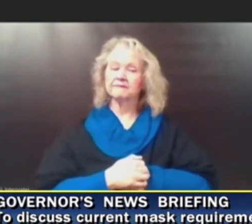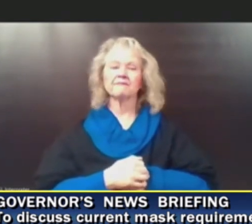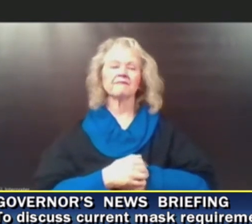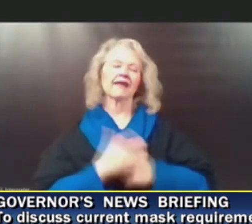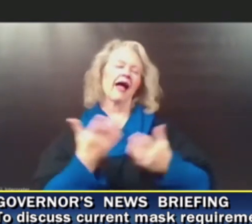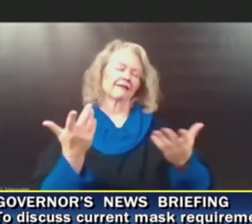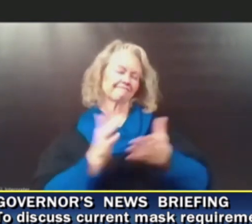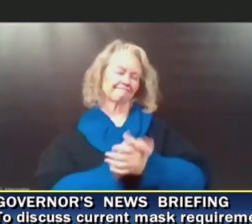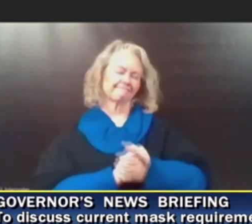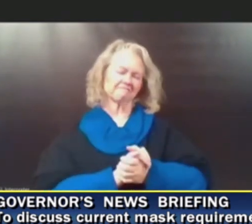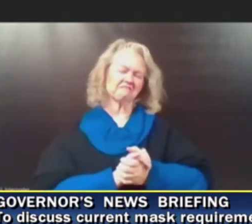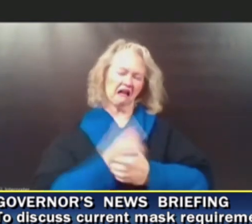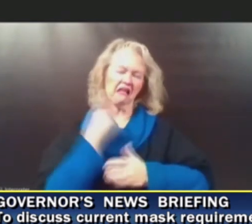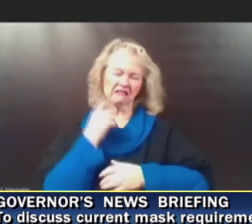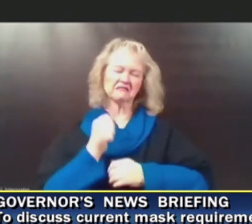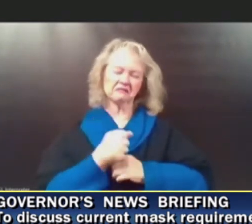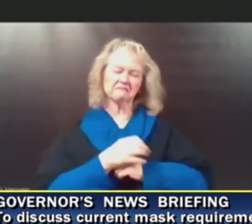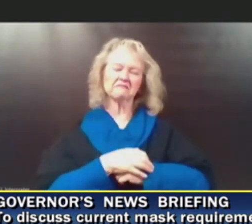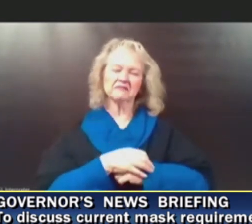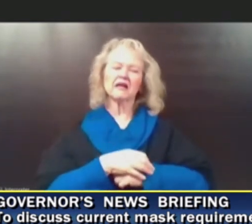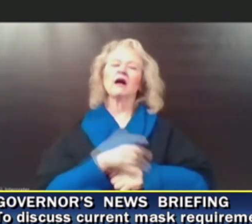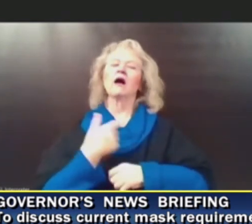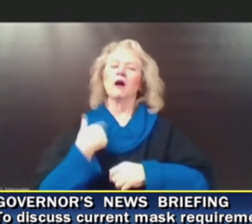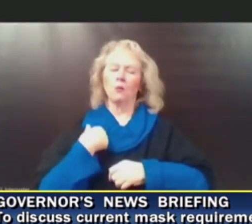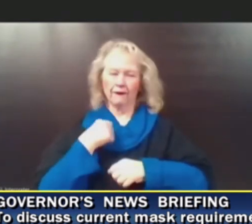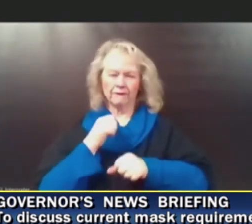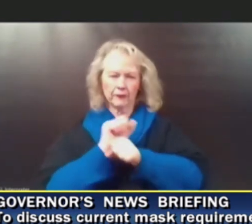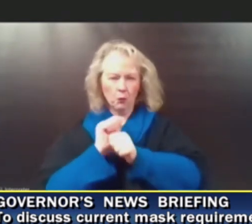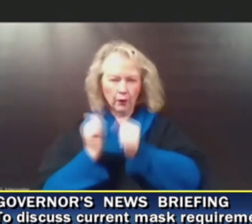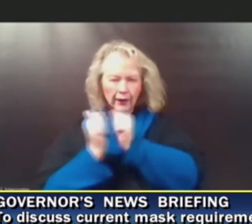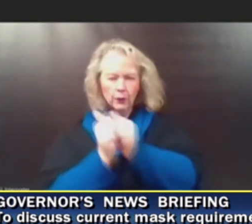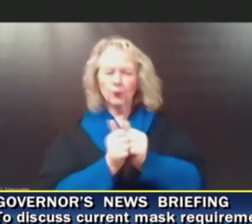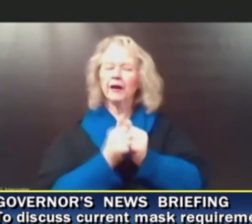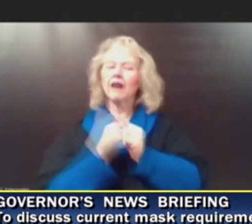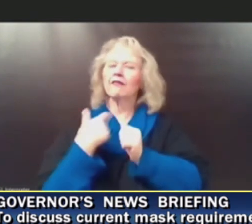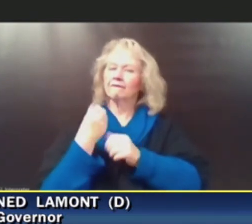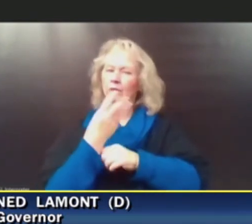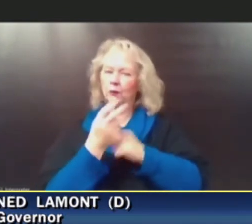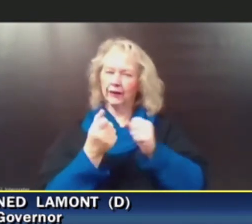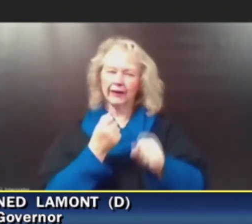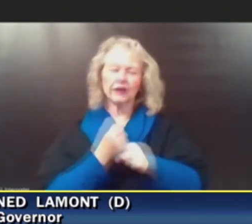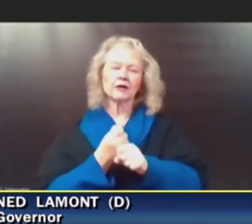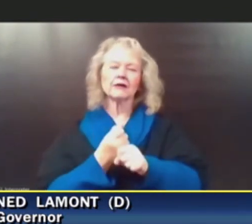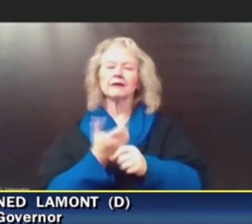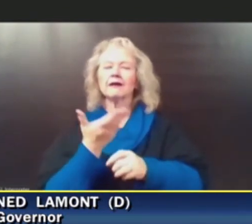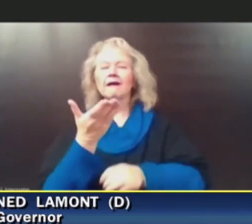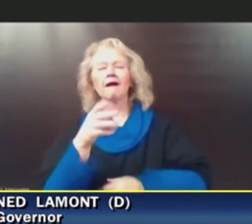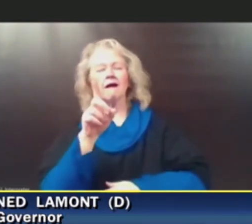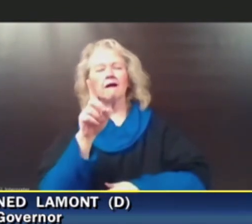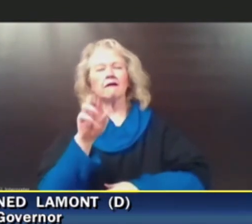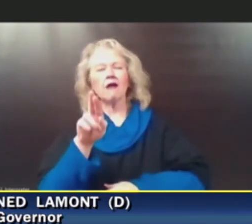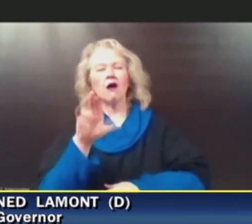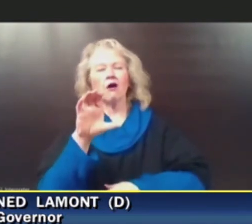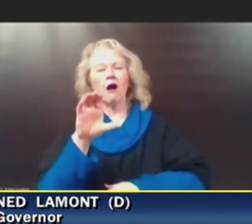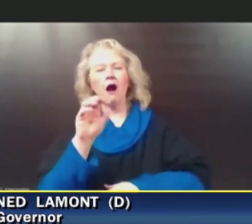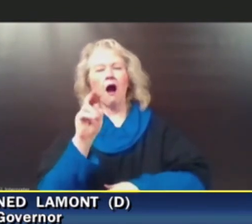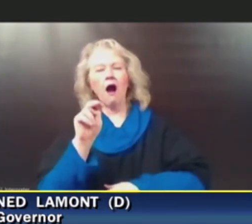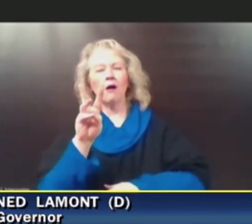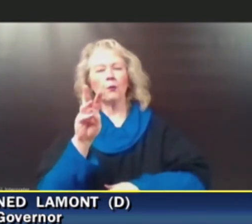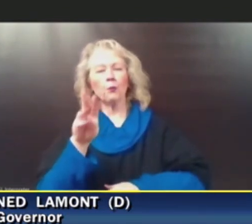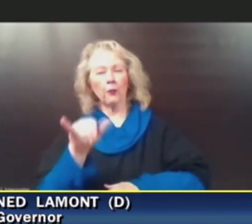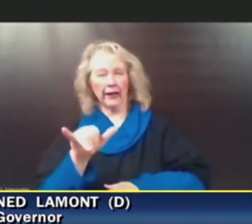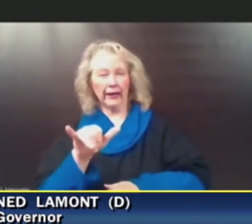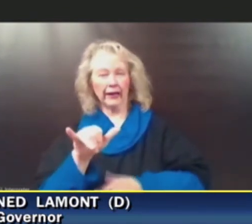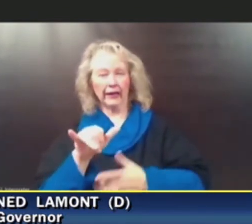look, I do. I think we've been working through this together for a couple of years, but maybe perhaps Dr. Conway would like to, uh, you know, speak to, uh,